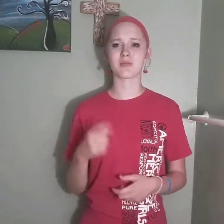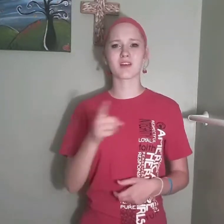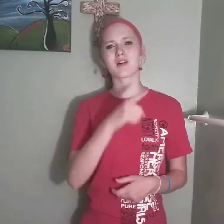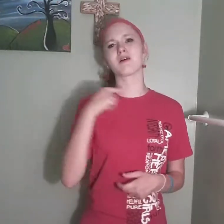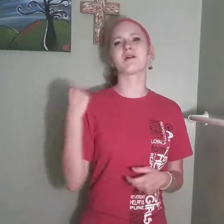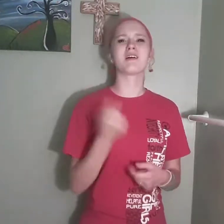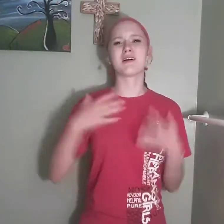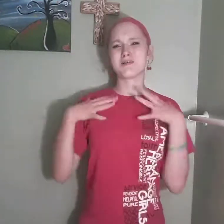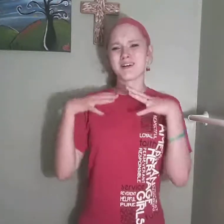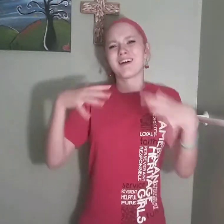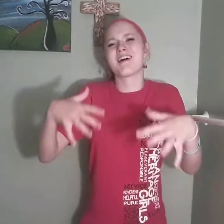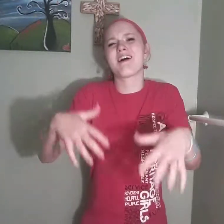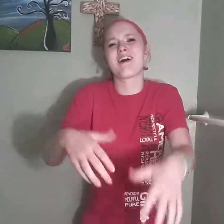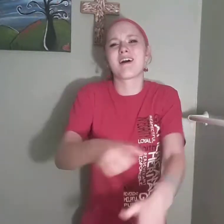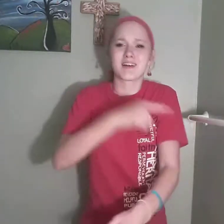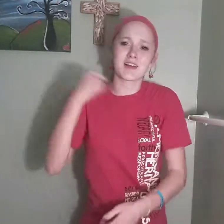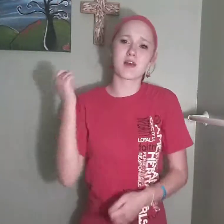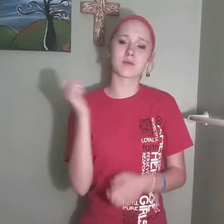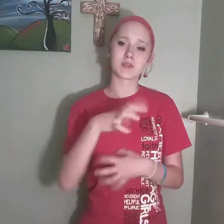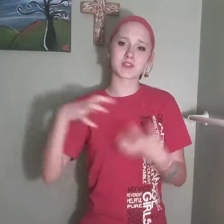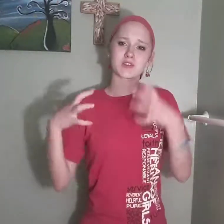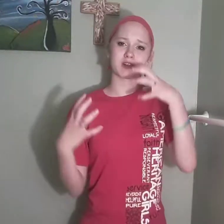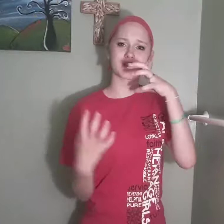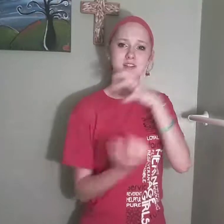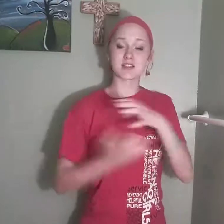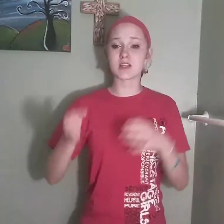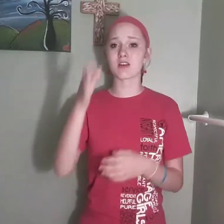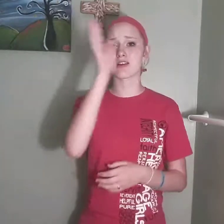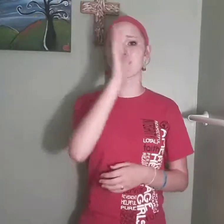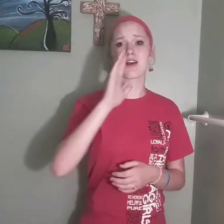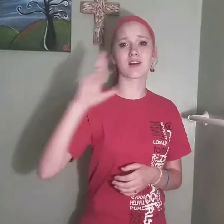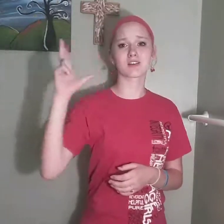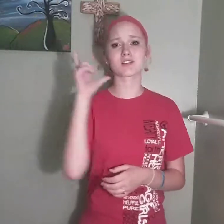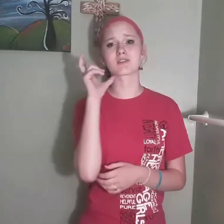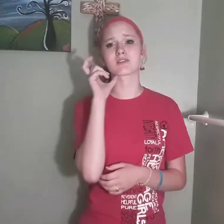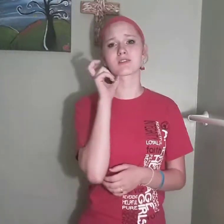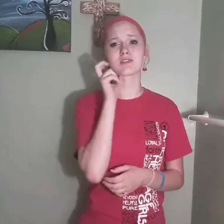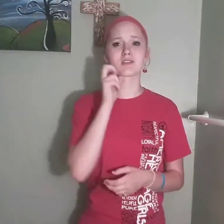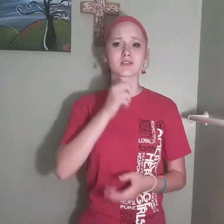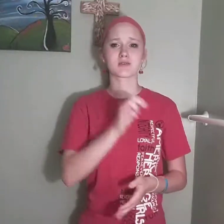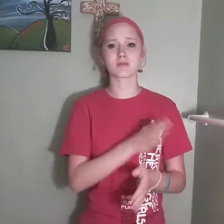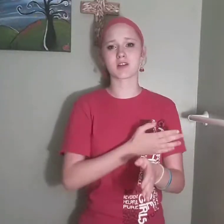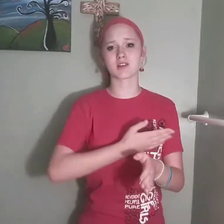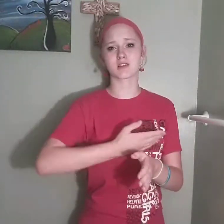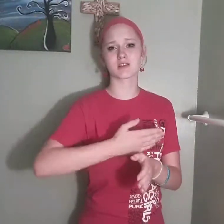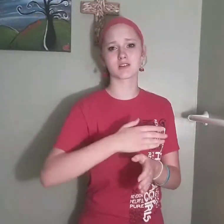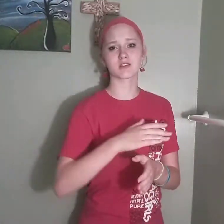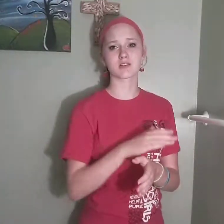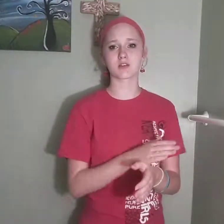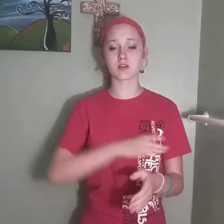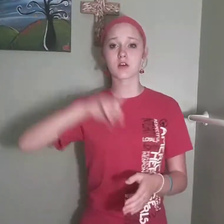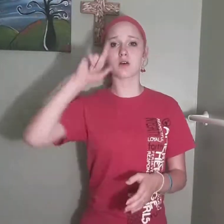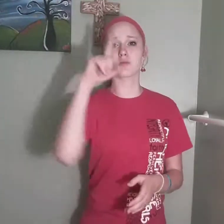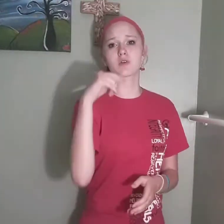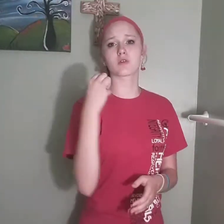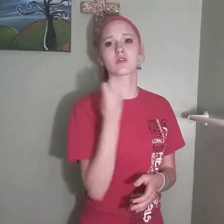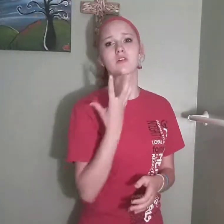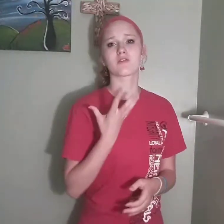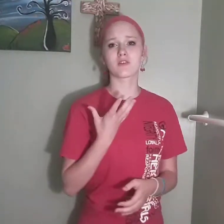We pour out our miseries God just hears a melody Beautiful